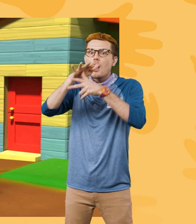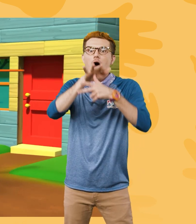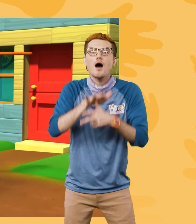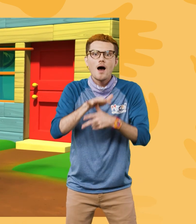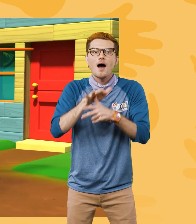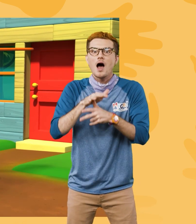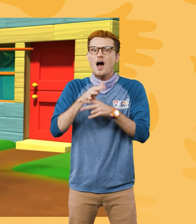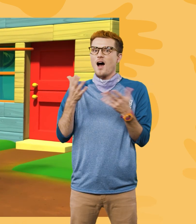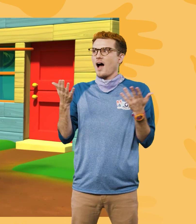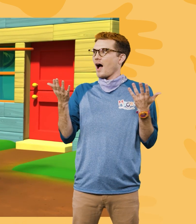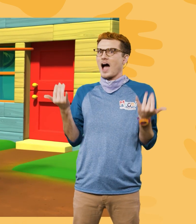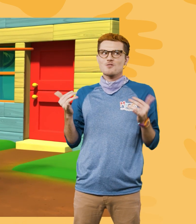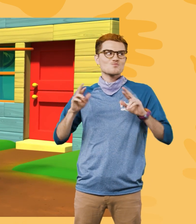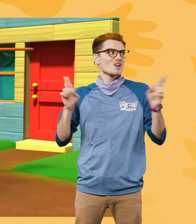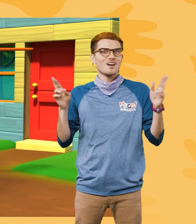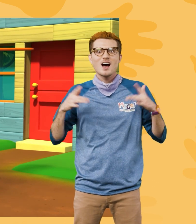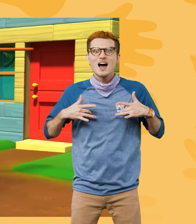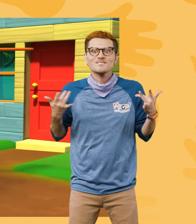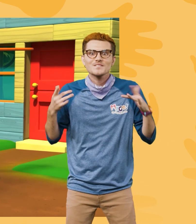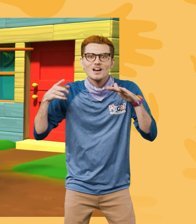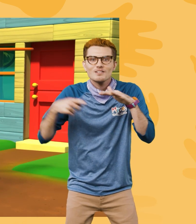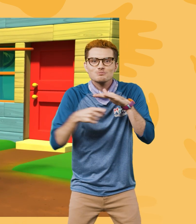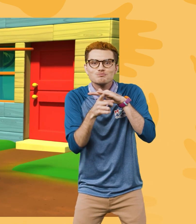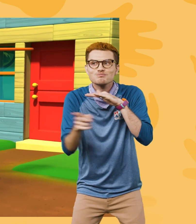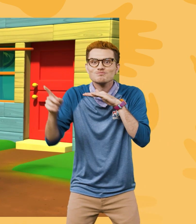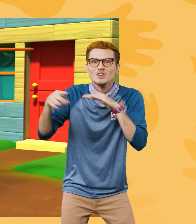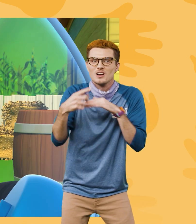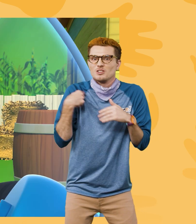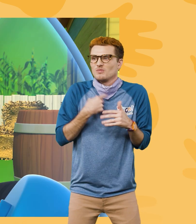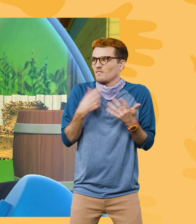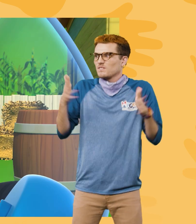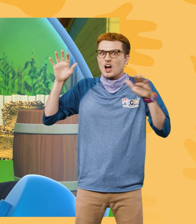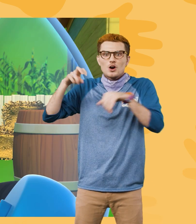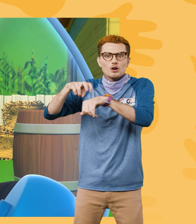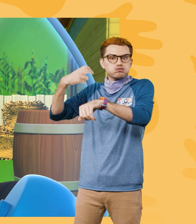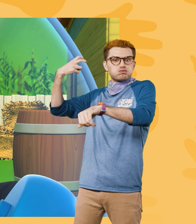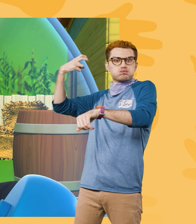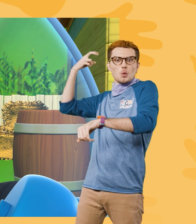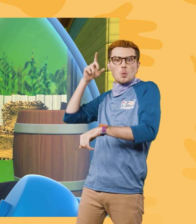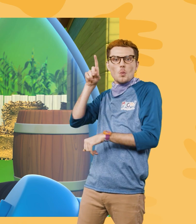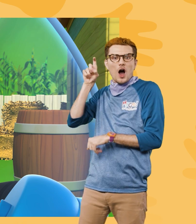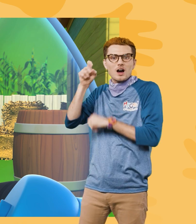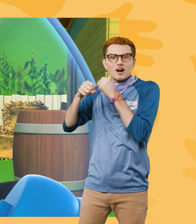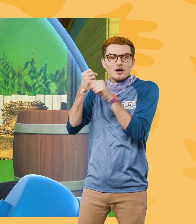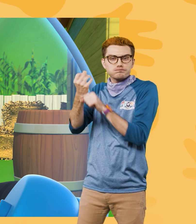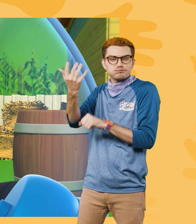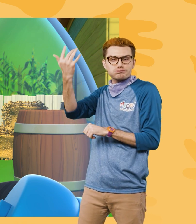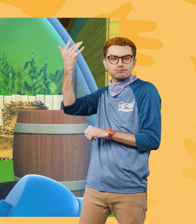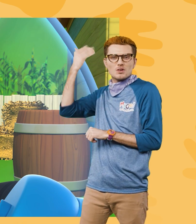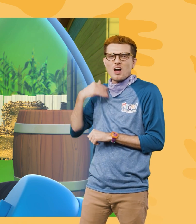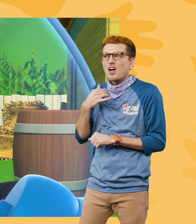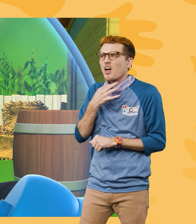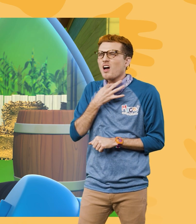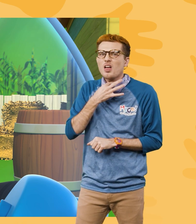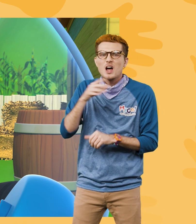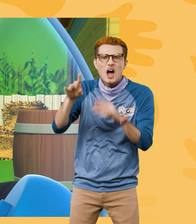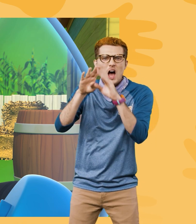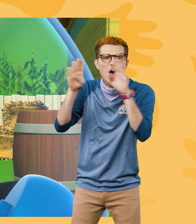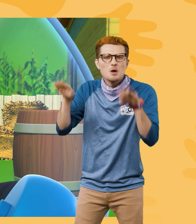The Flippi-mobile is ready for adventure! We just traveled back over 100 years! I